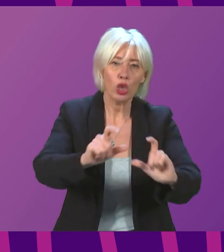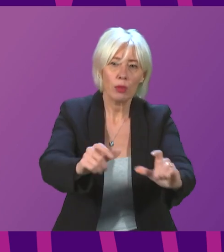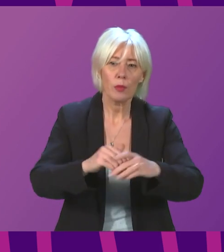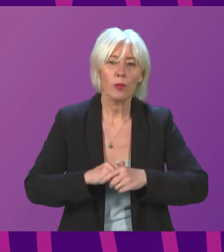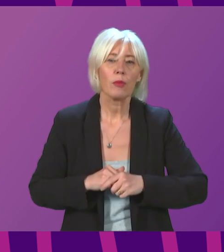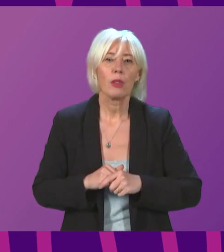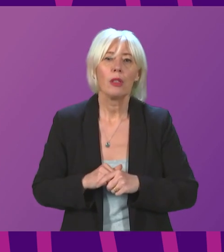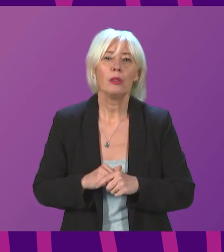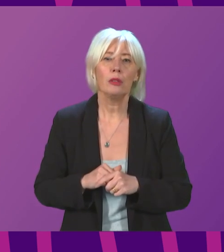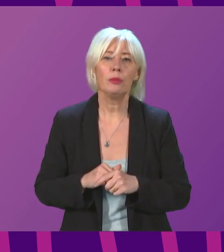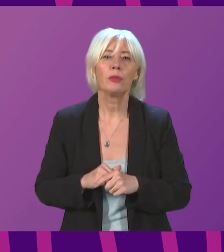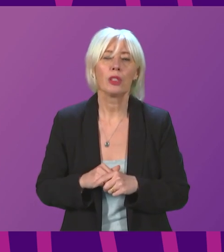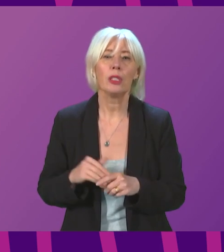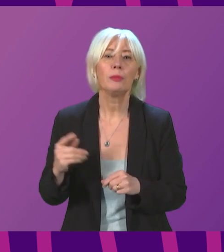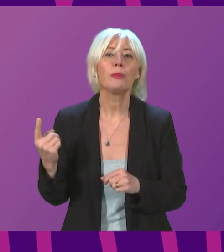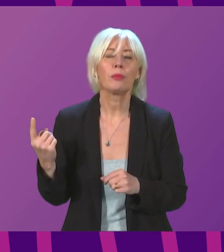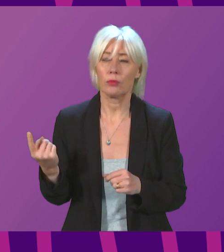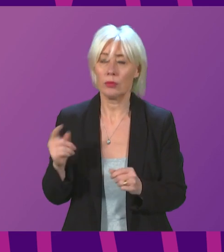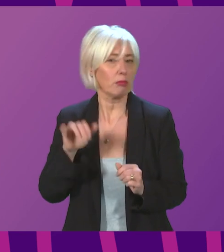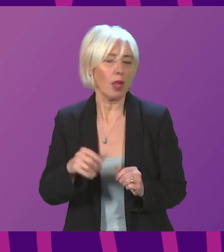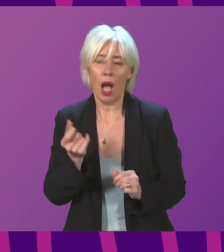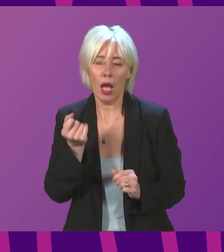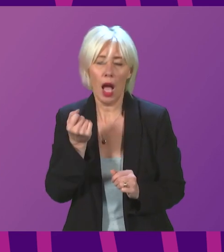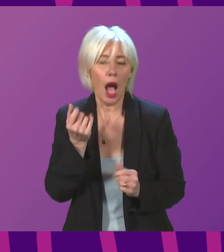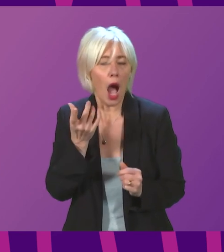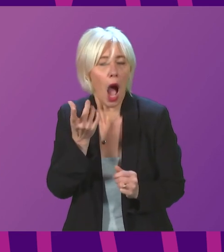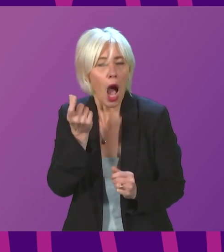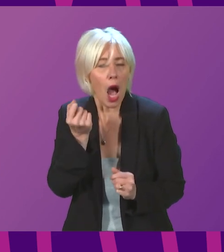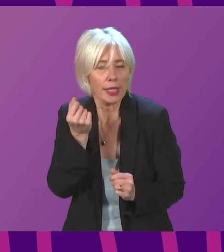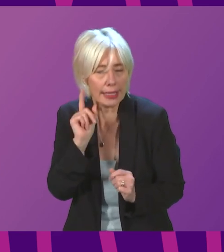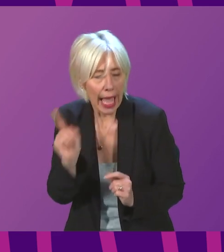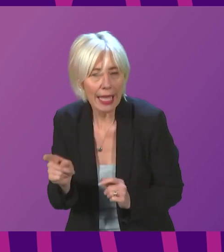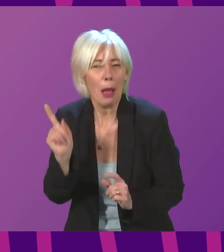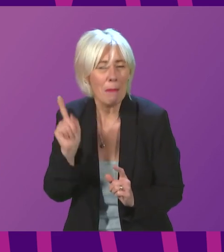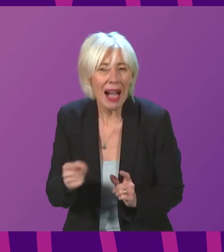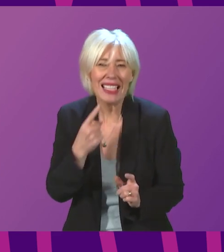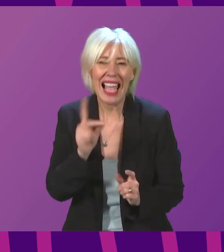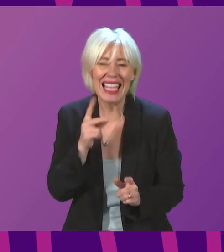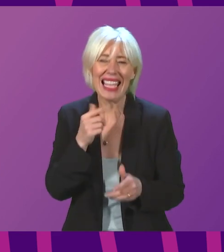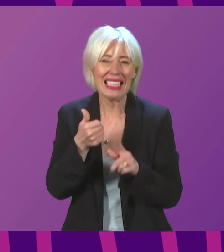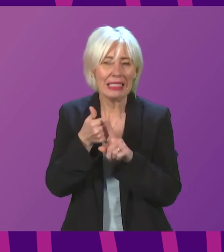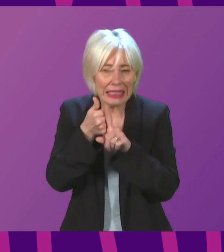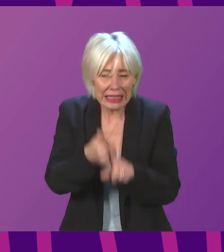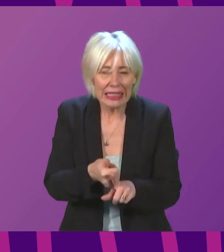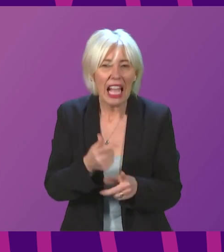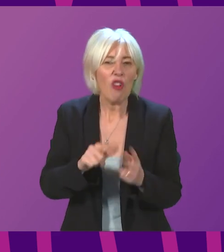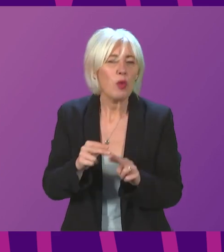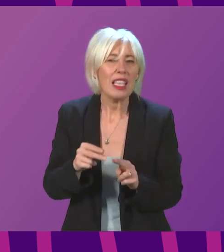I accept all of that, but can I stress and underline, if we act rashly right now in